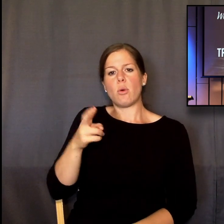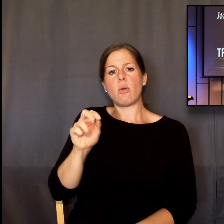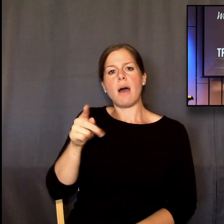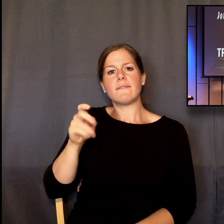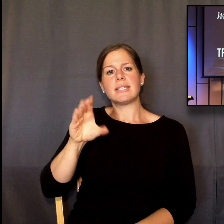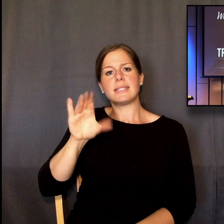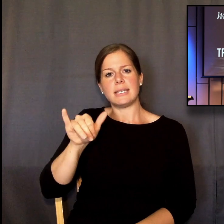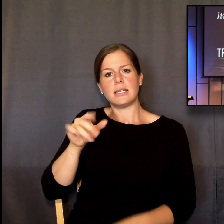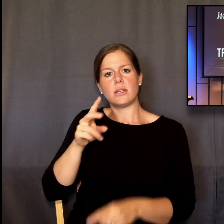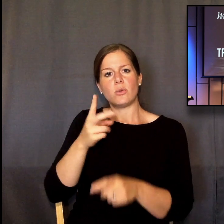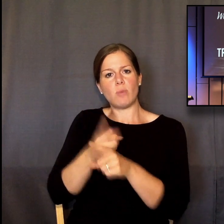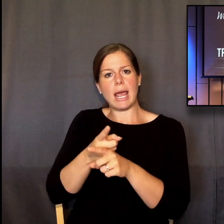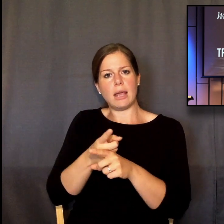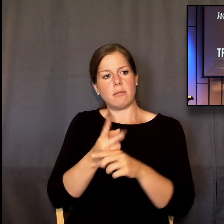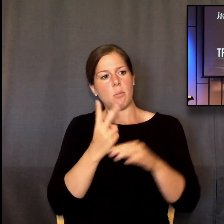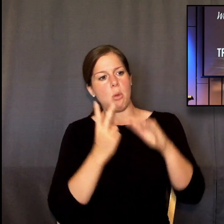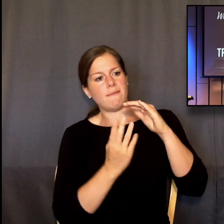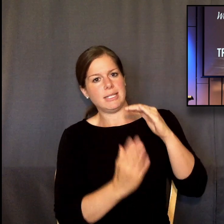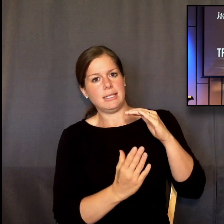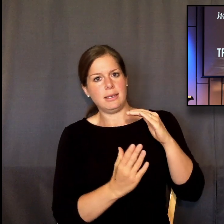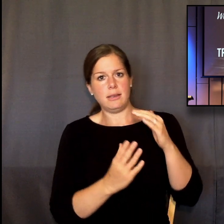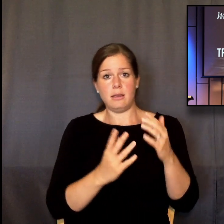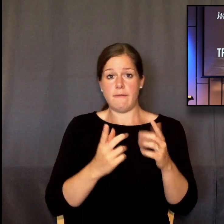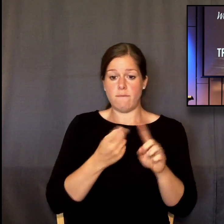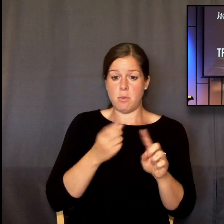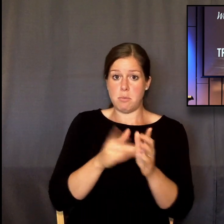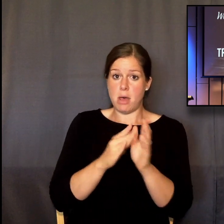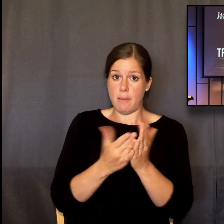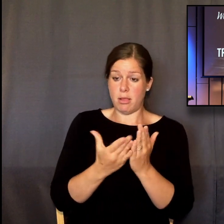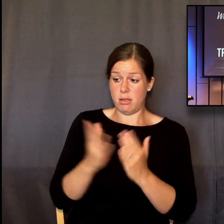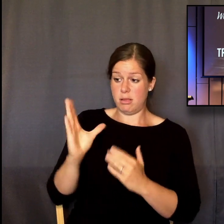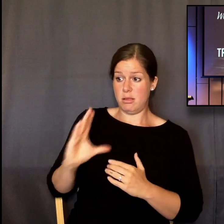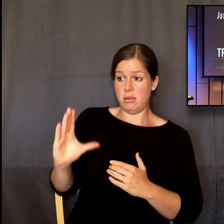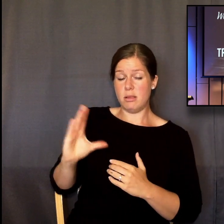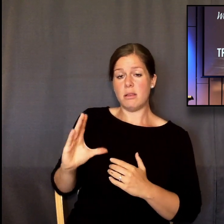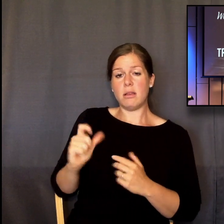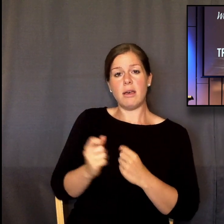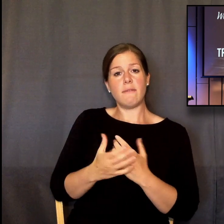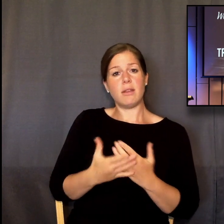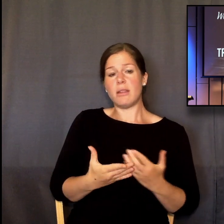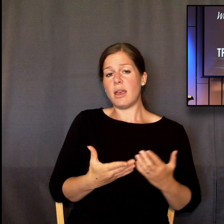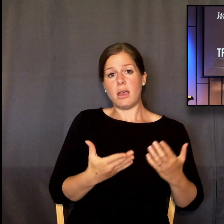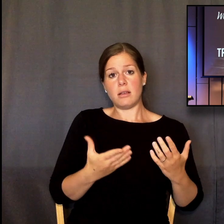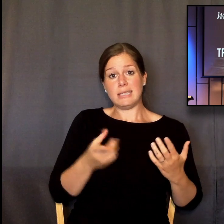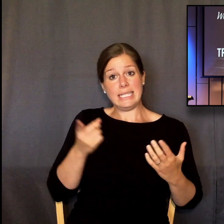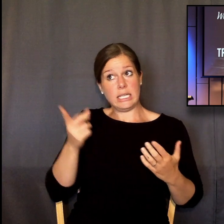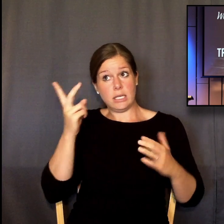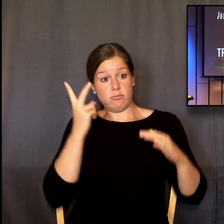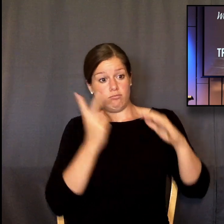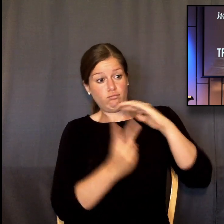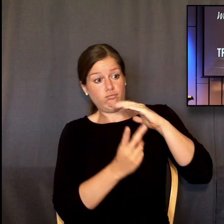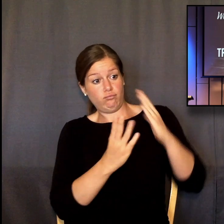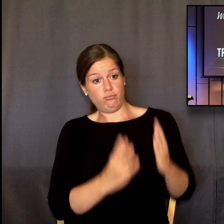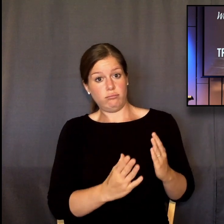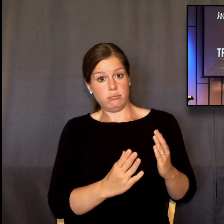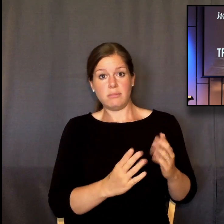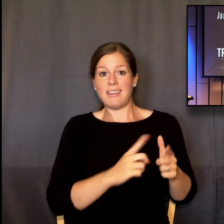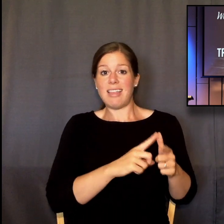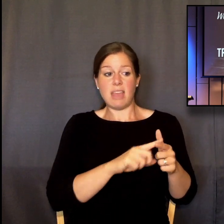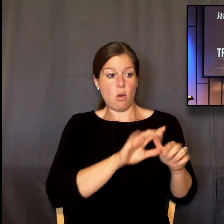It's God guaranteeing things are going to happen exactly as he says they're going to happen, and then he fulfills them as he literally says